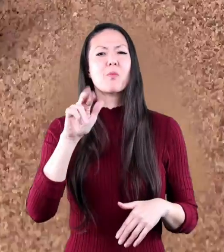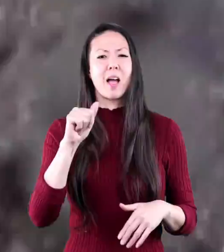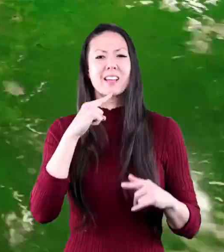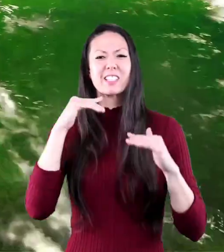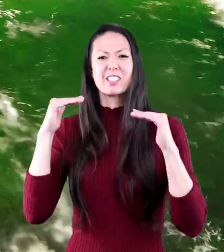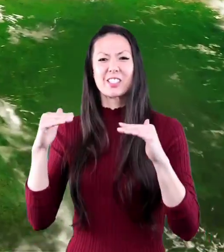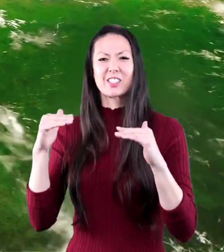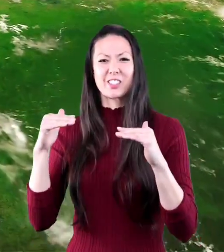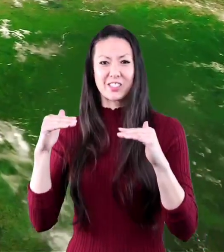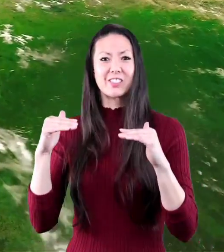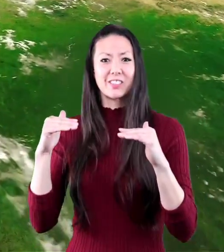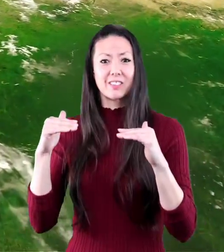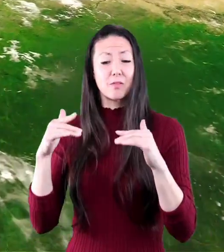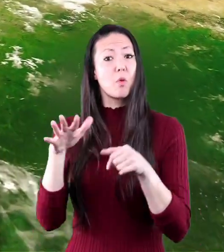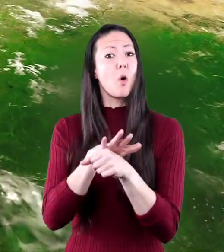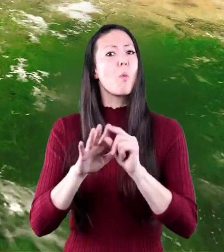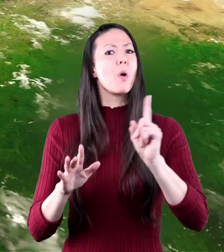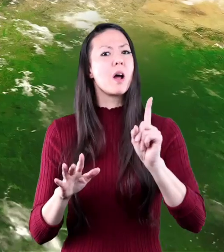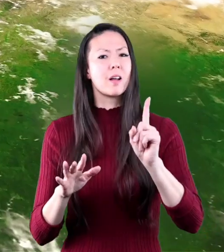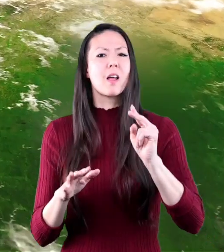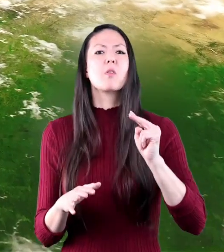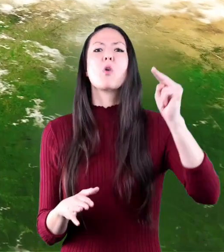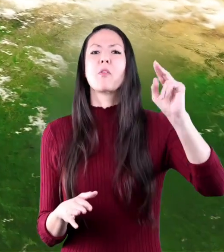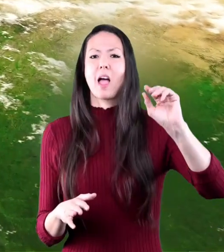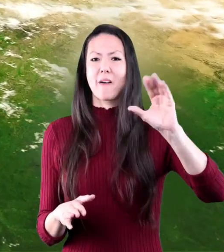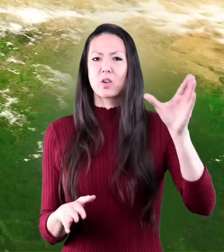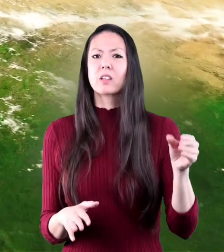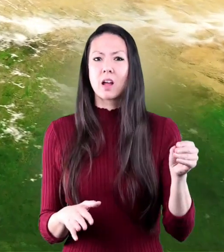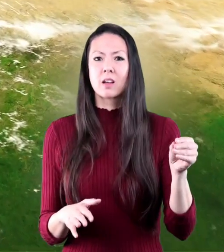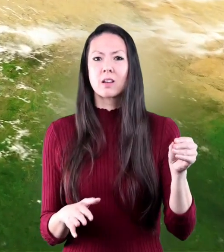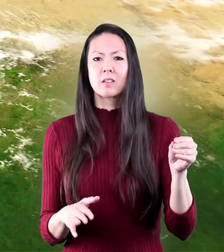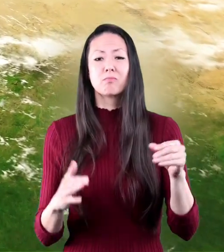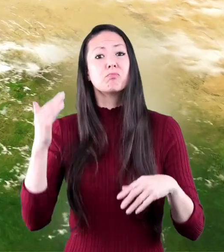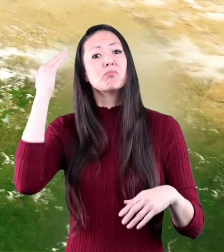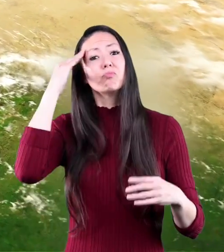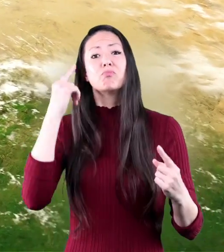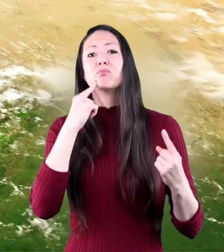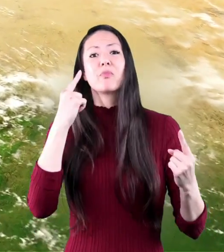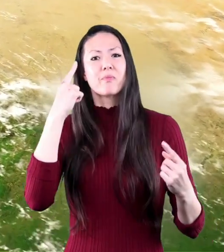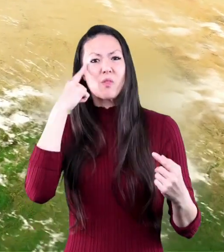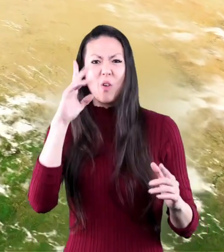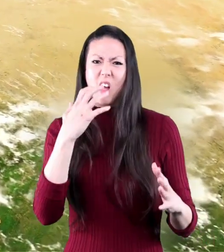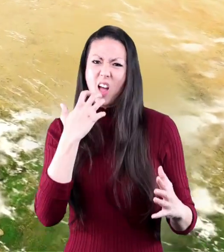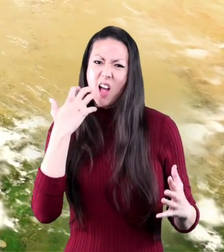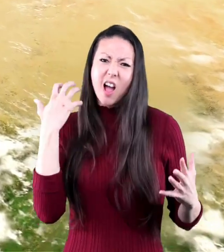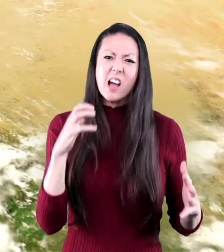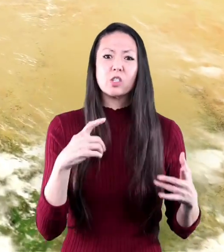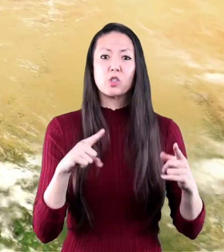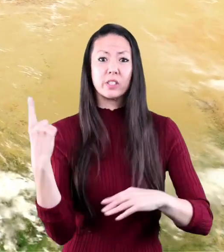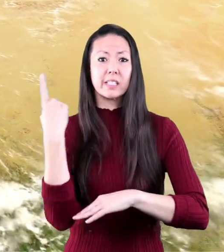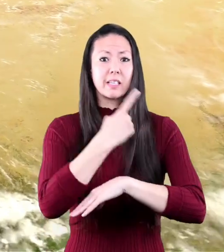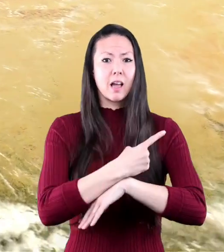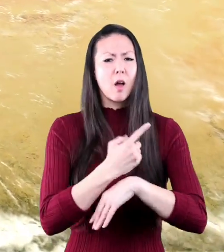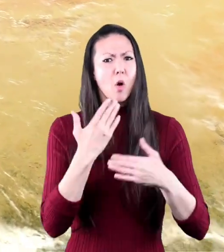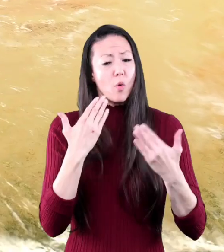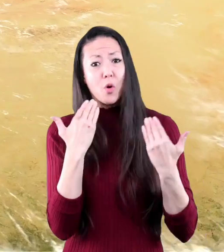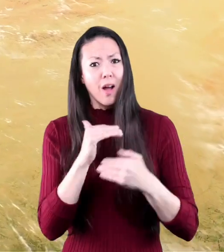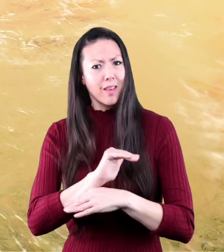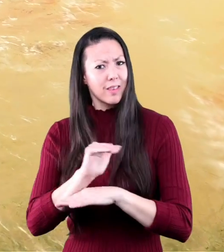the sahara desert which is located in north africa and is well known for being very hot during the day and very cold at